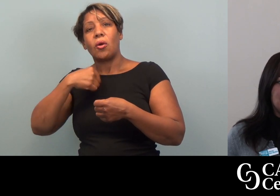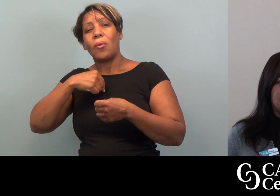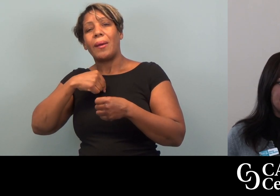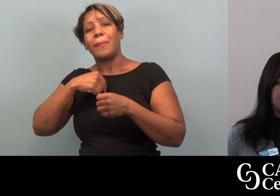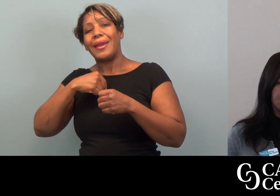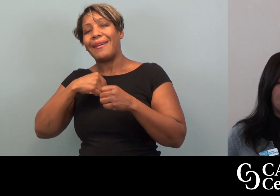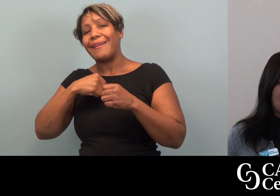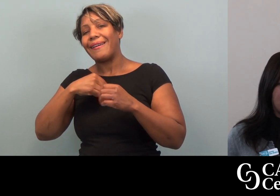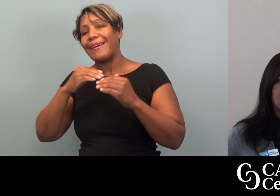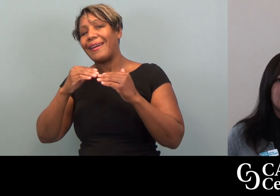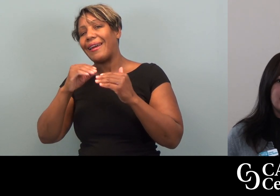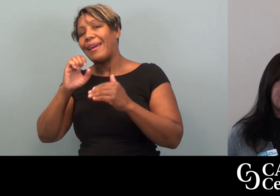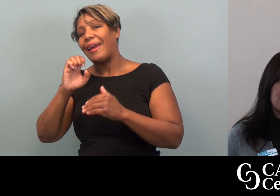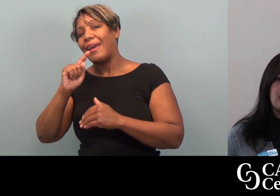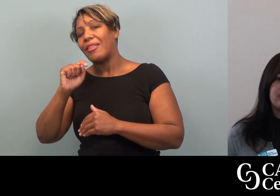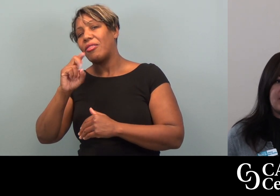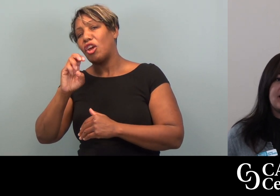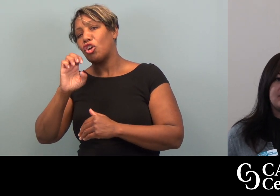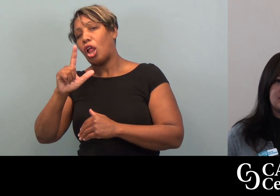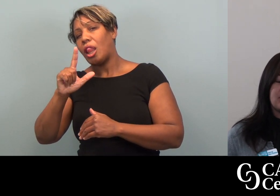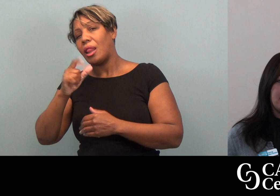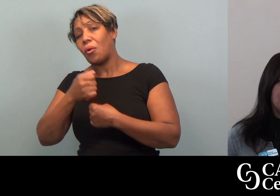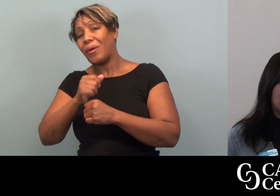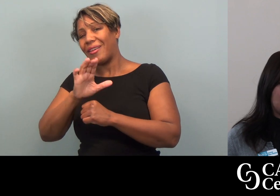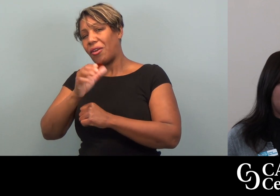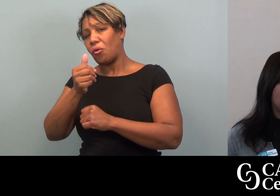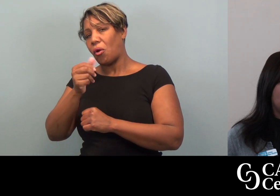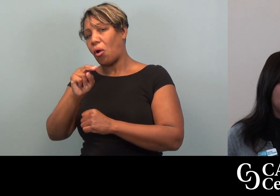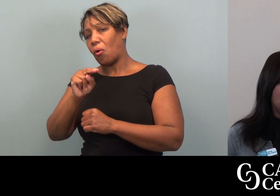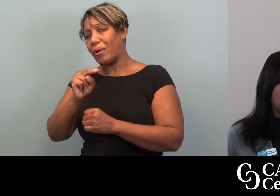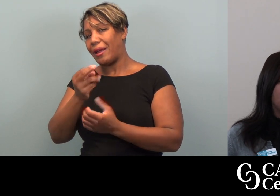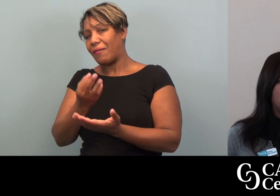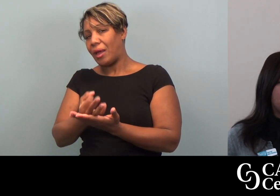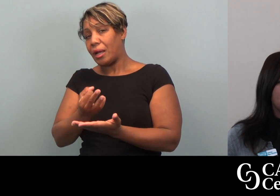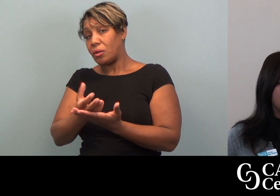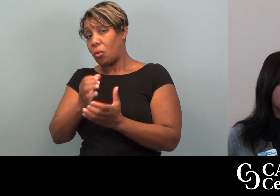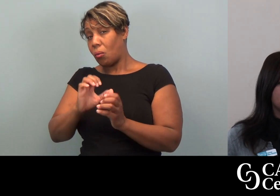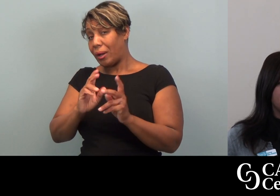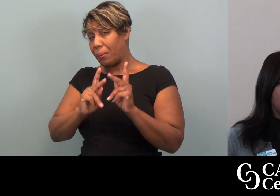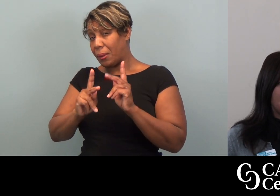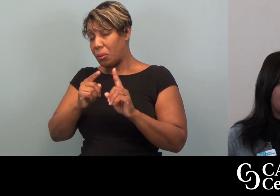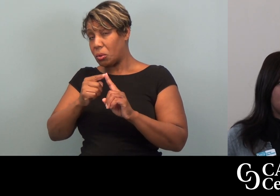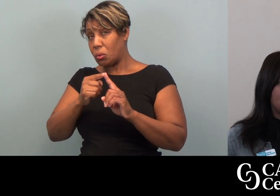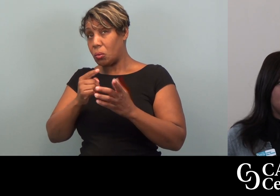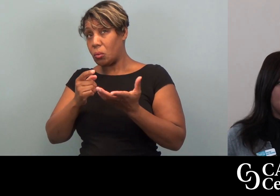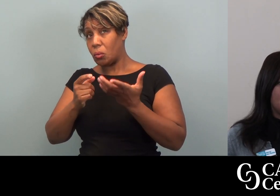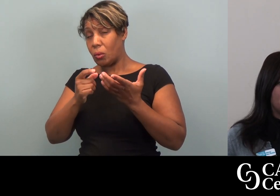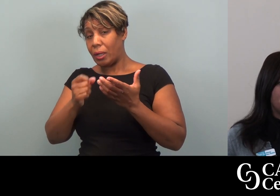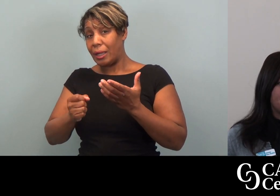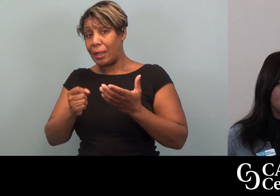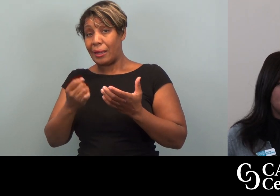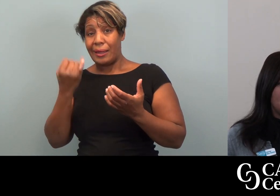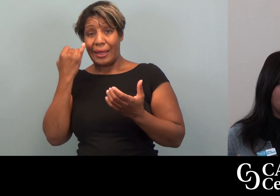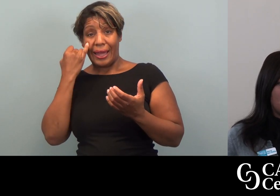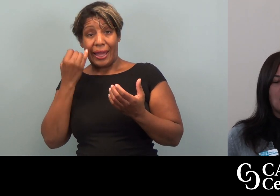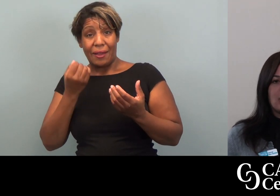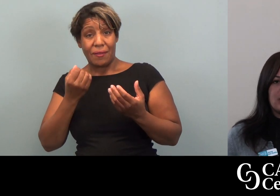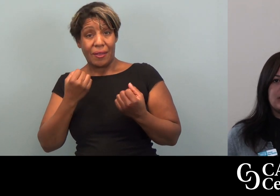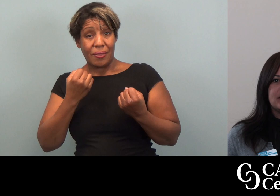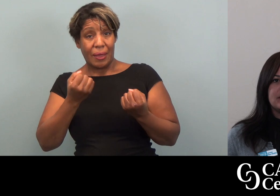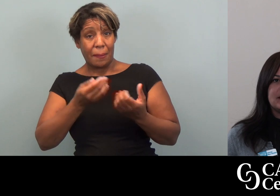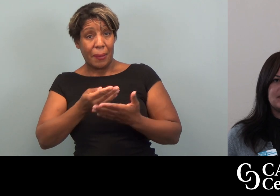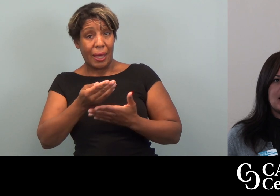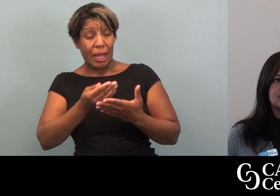being ethical with their own finances, right? We don't want to make, put people in a position where a